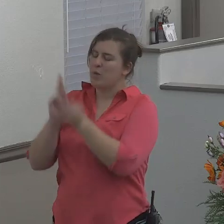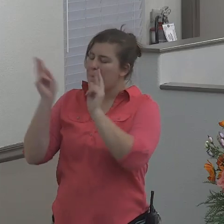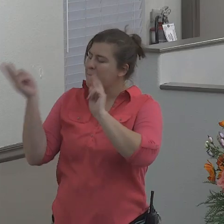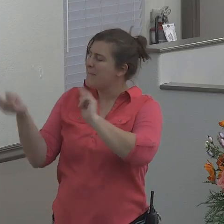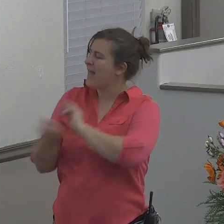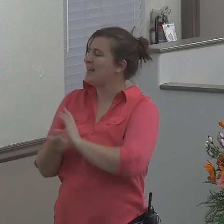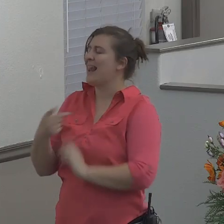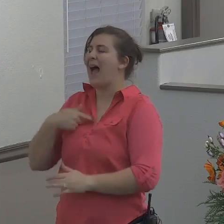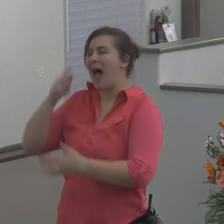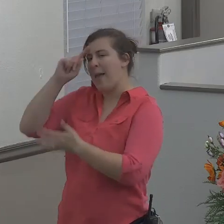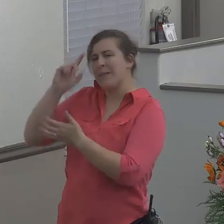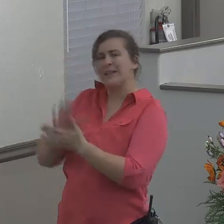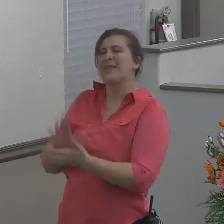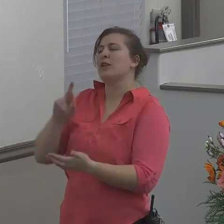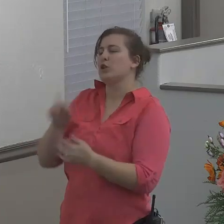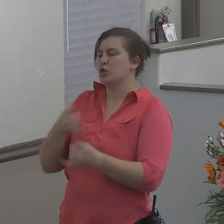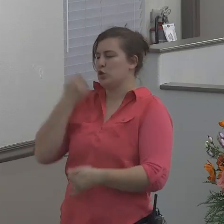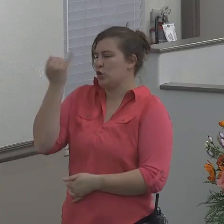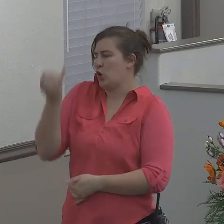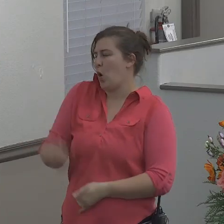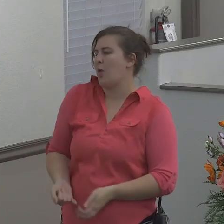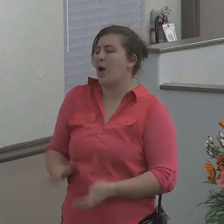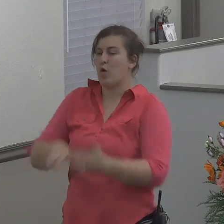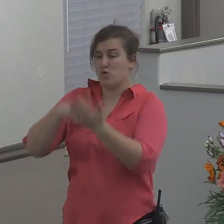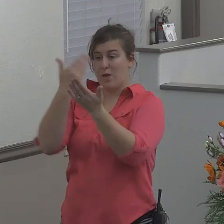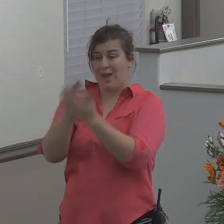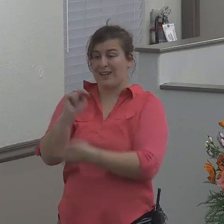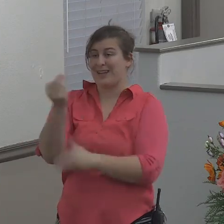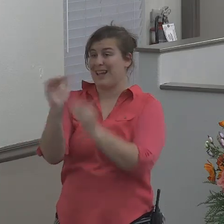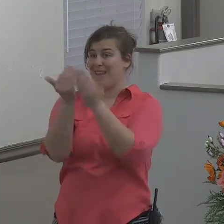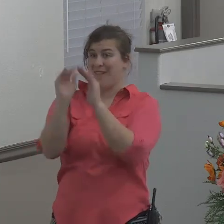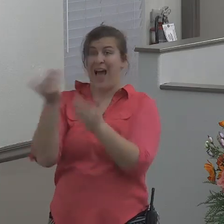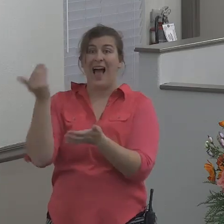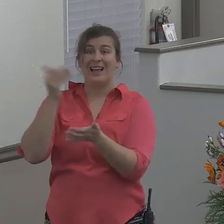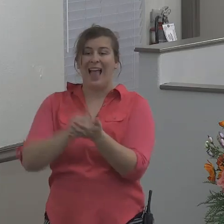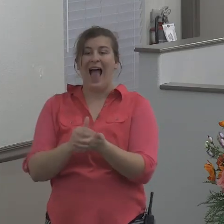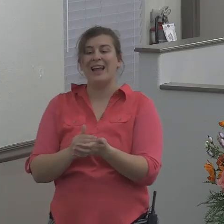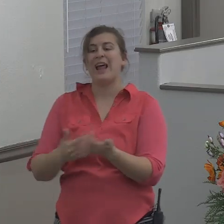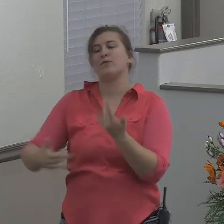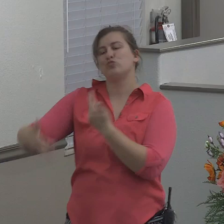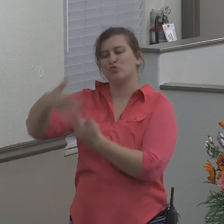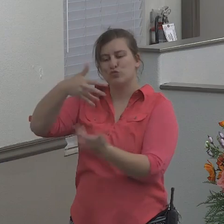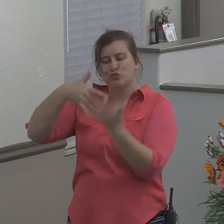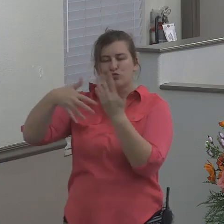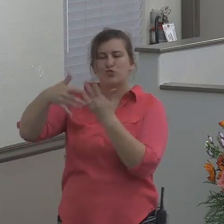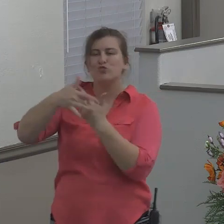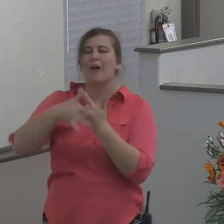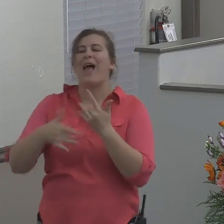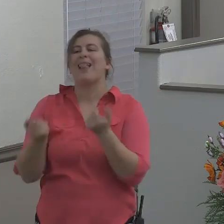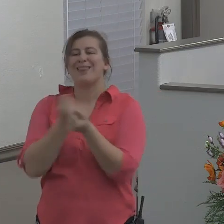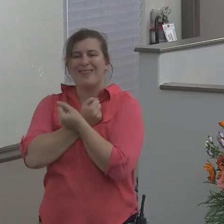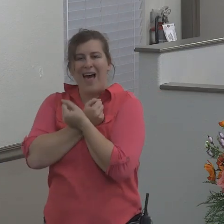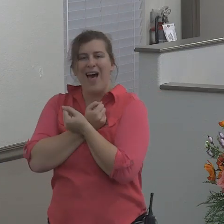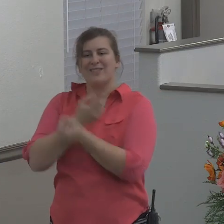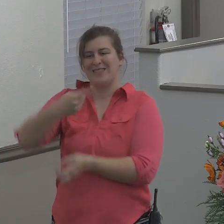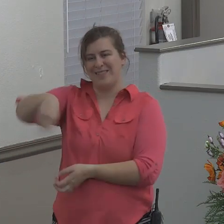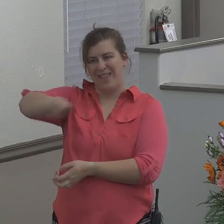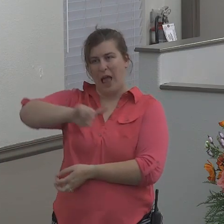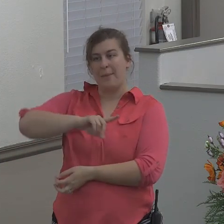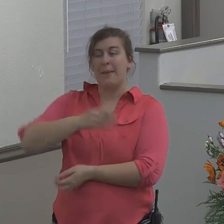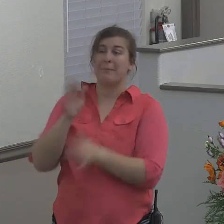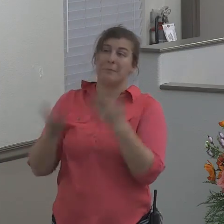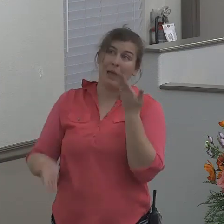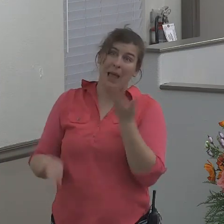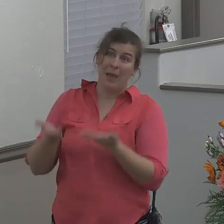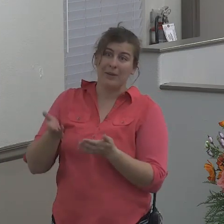I believe that Jonah went down into Nineveh and got to know them and he ended up loving them and he probably